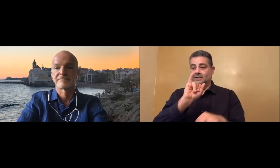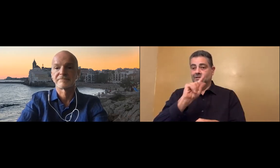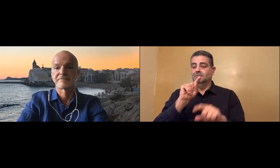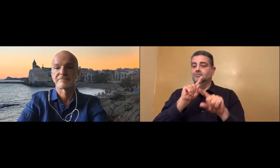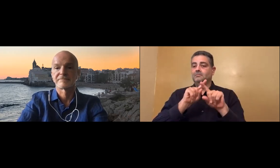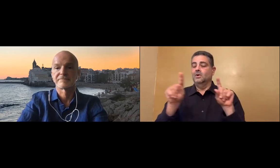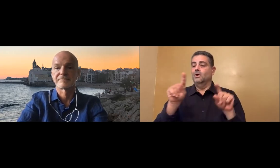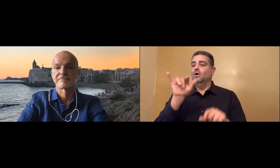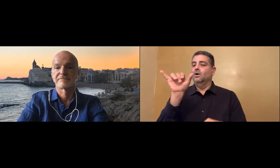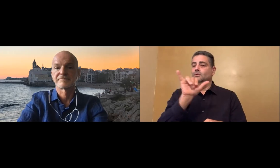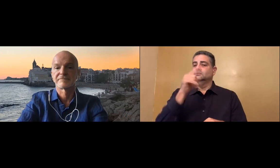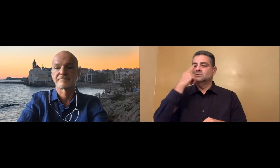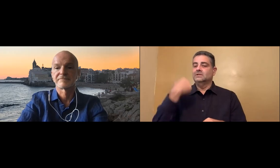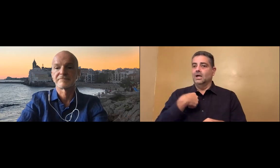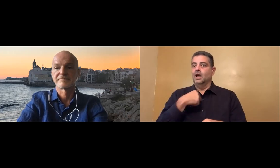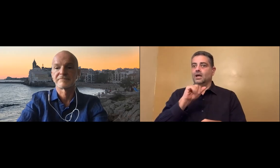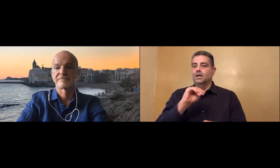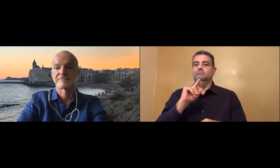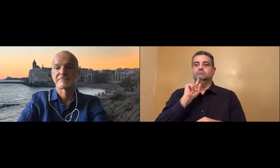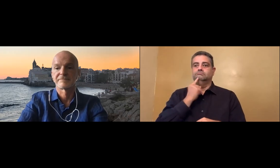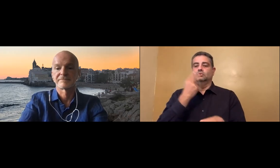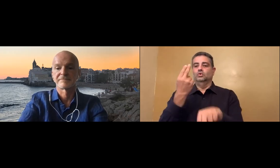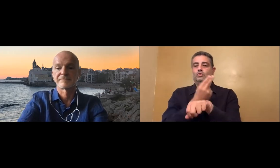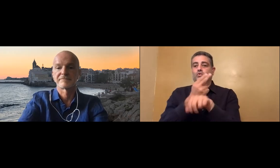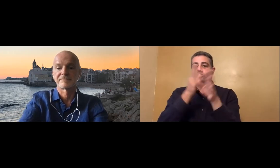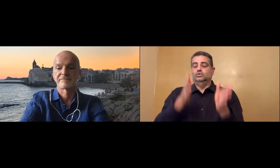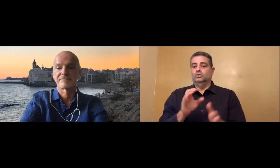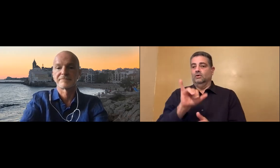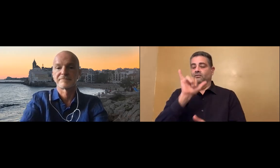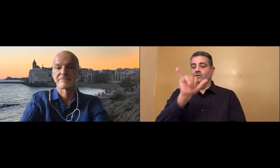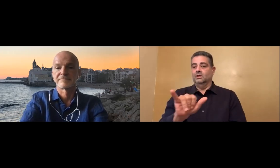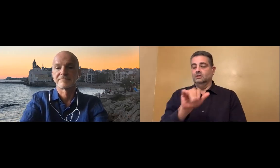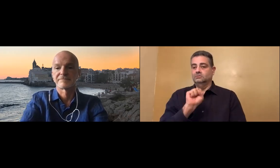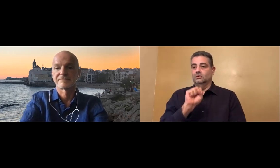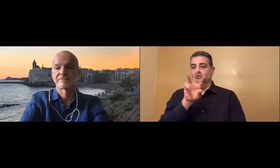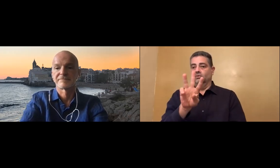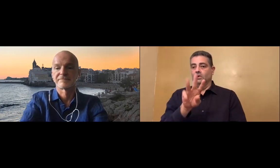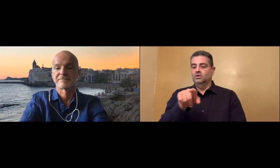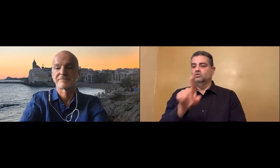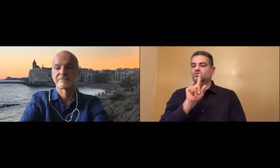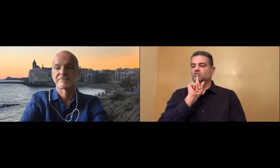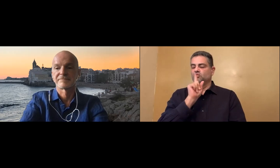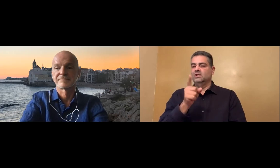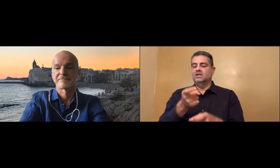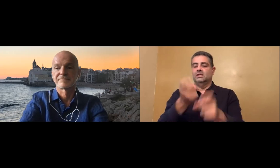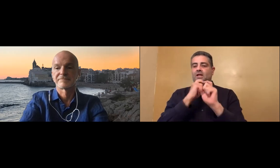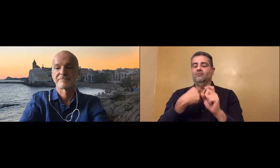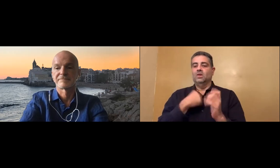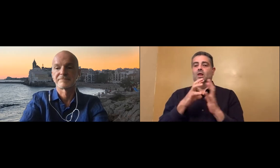I don't support this product just because I sell it, but because I am also an avid user of it myself.